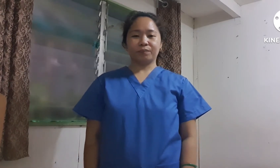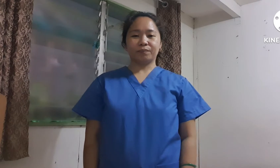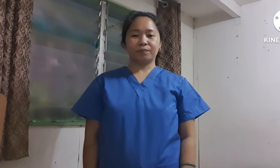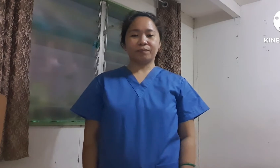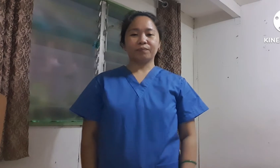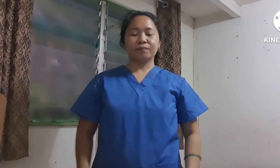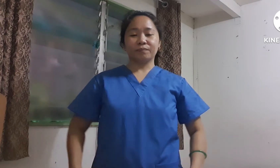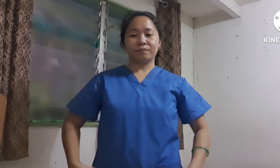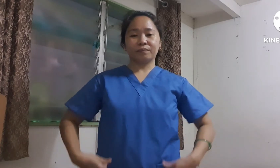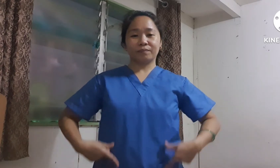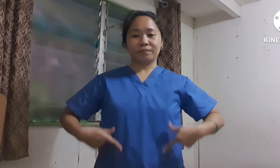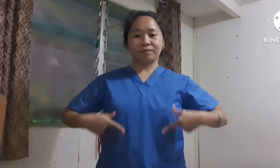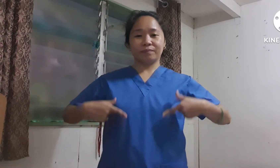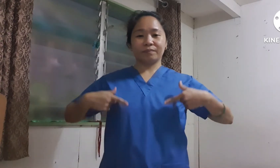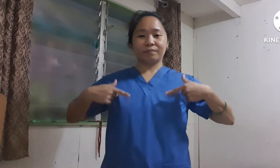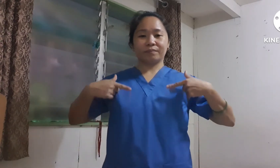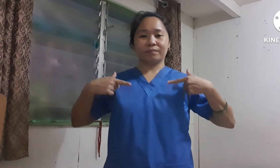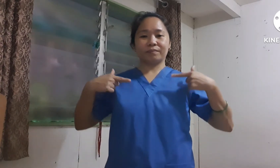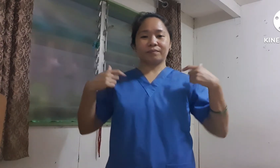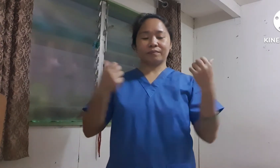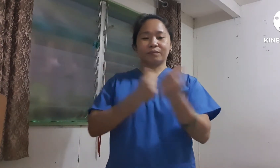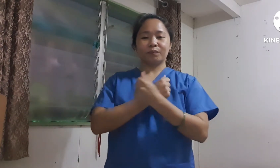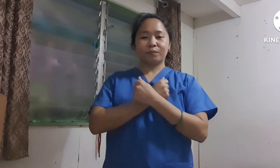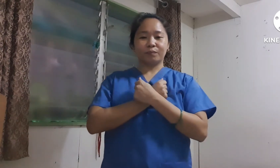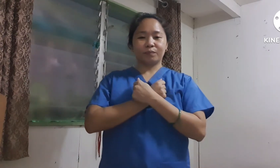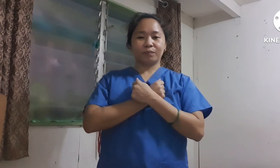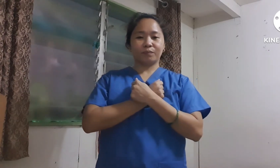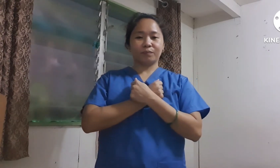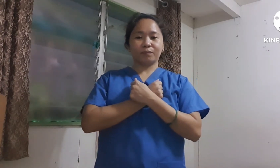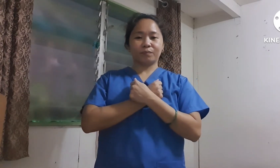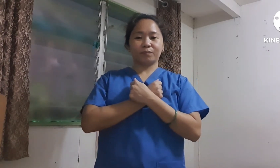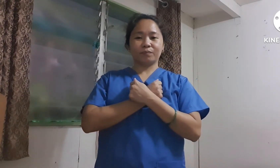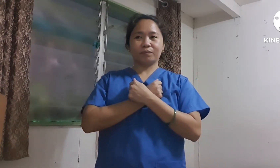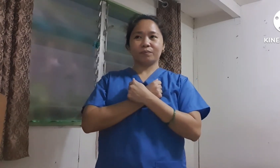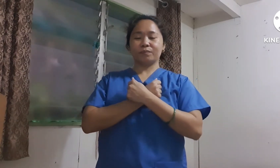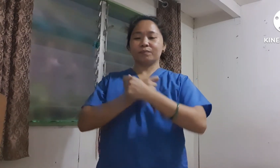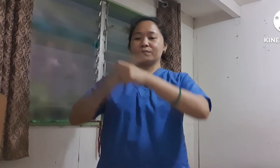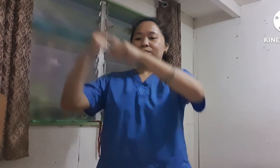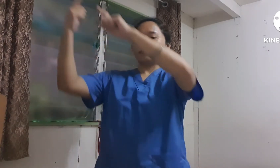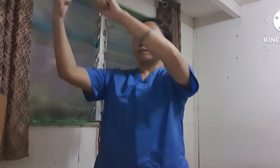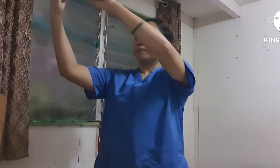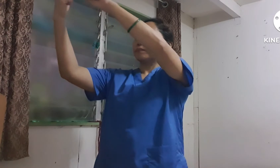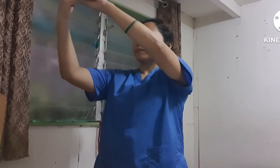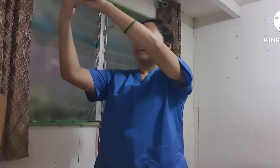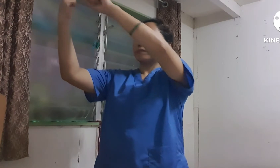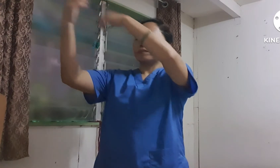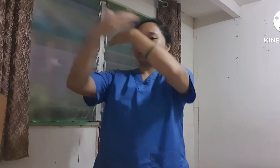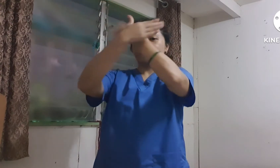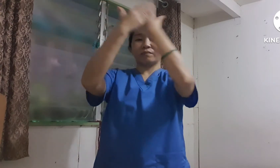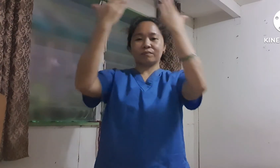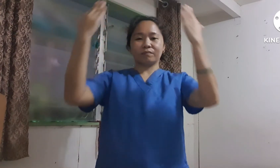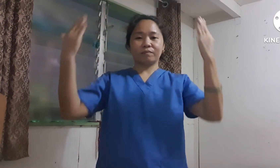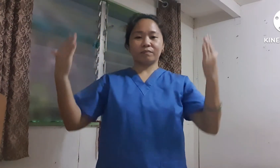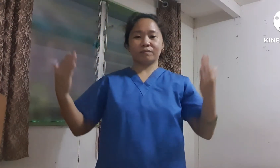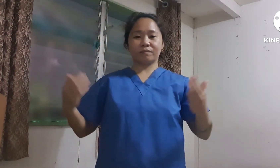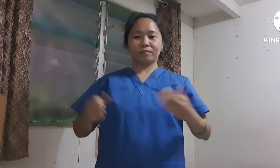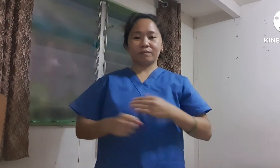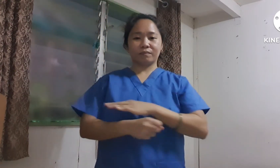I can live, I can love, I can reach the heavens